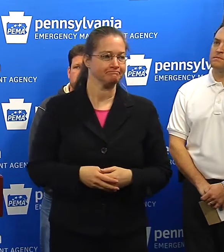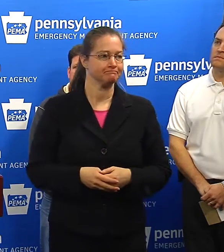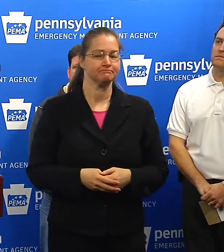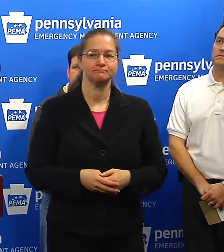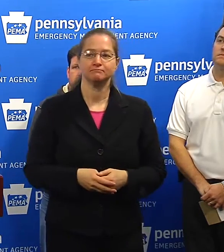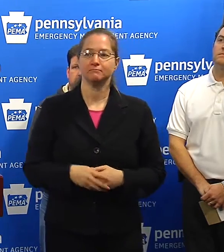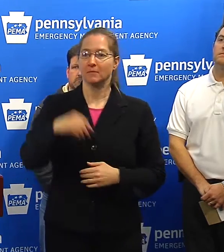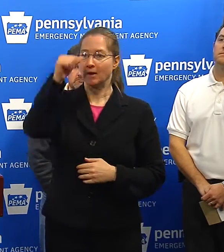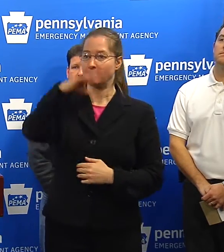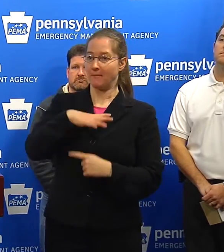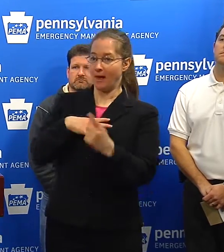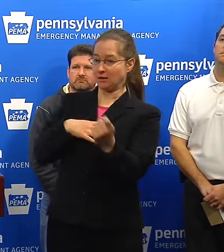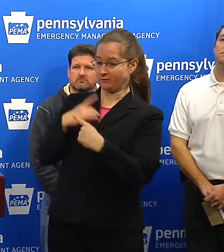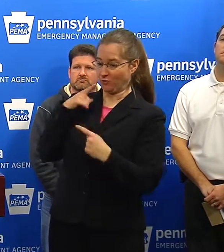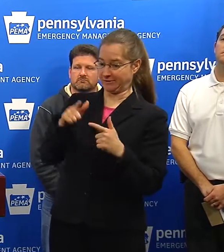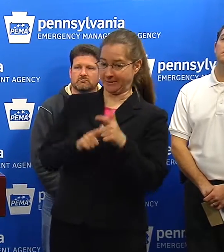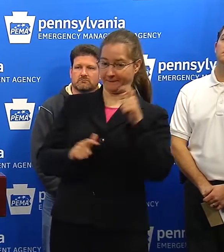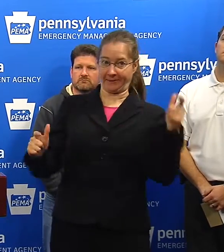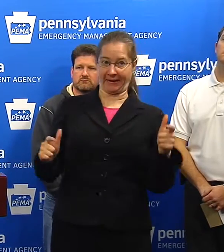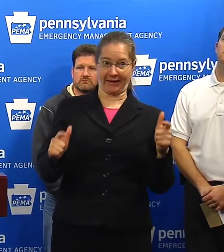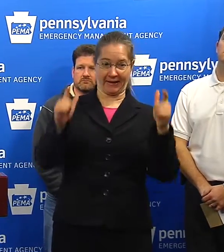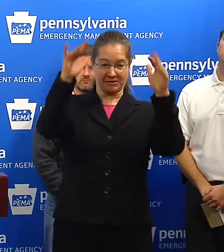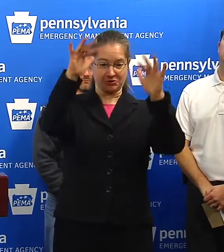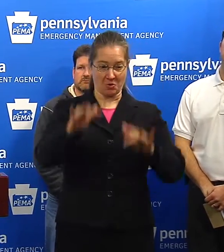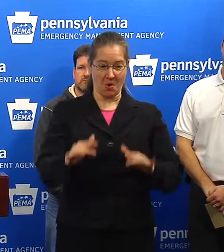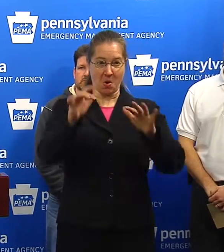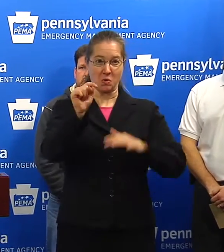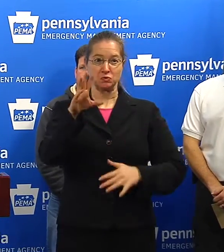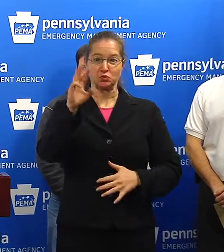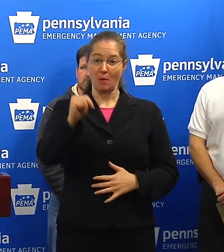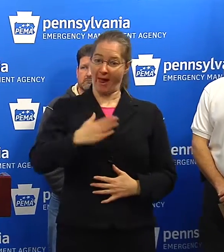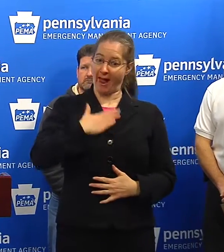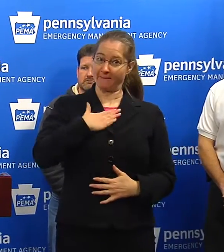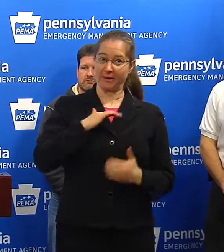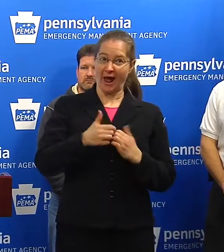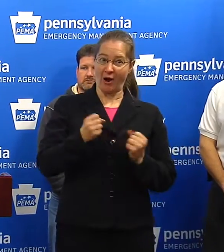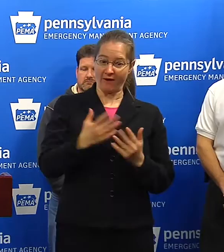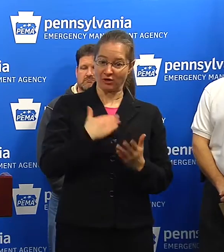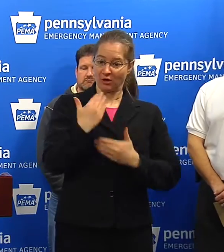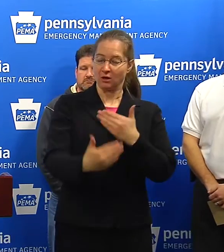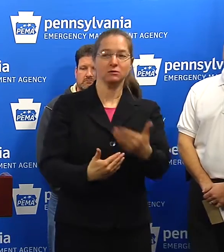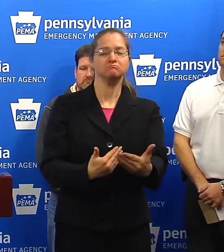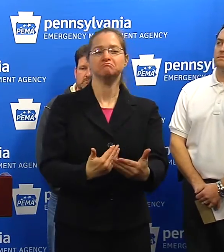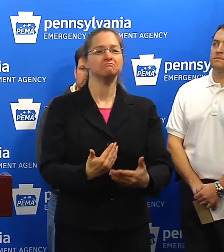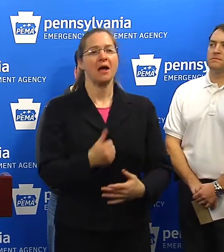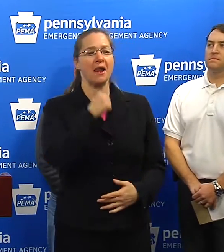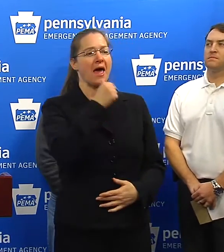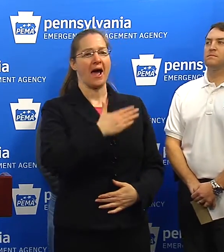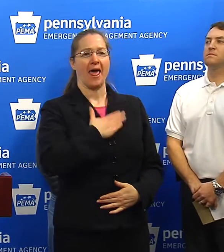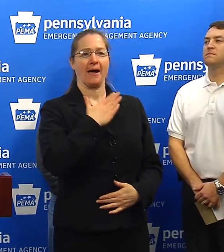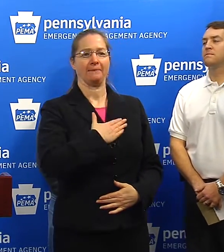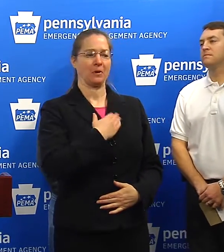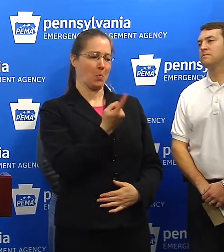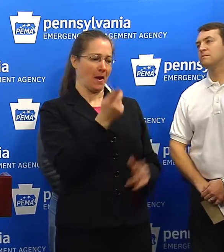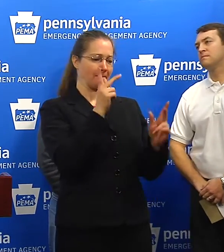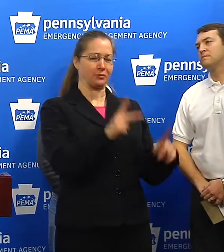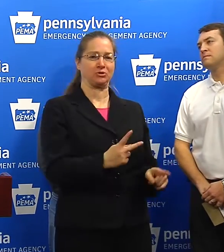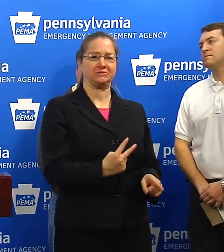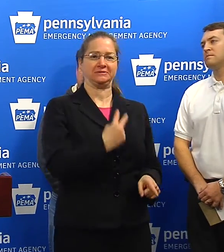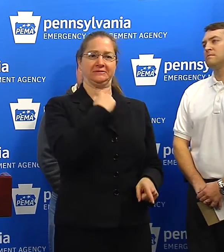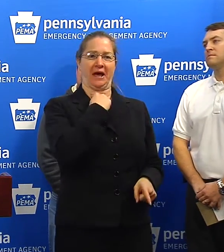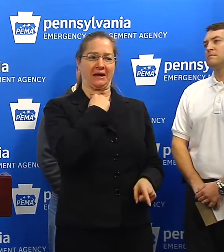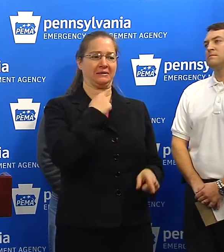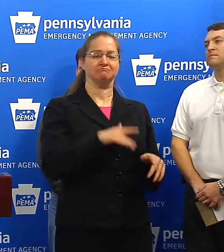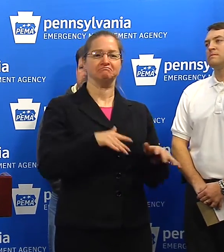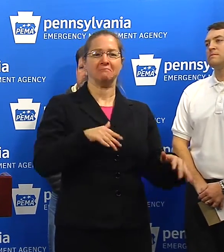For as big of a snowstorm as it is, are you pleased with how everything has played out so far? I'm not pleased when one person is inconvenienced by this.